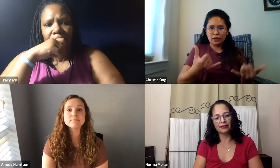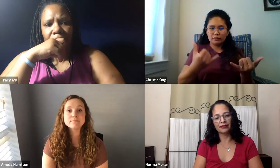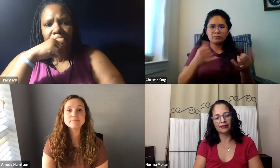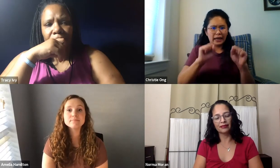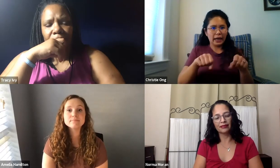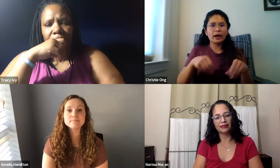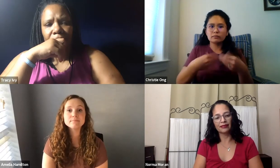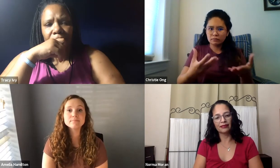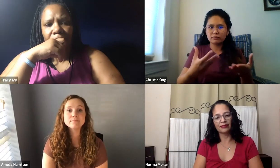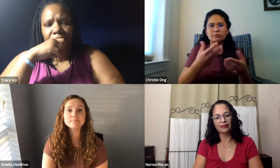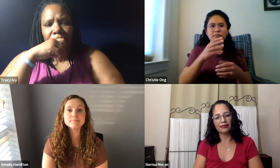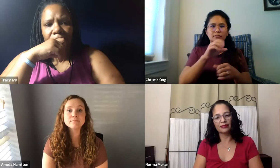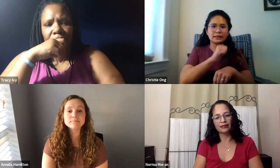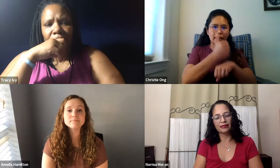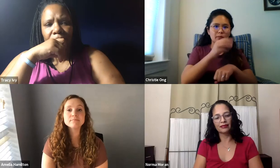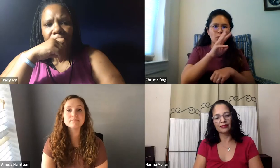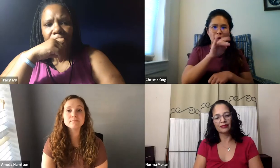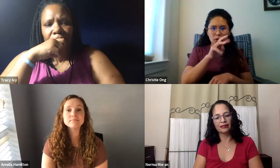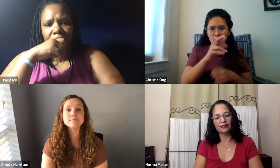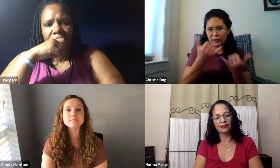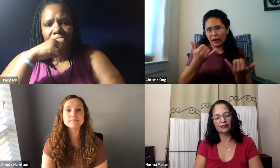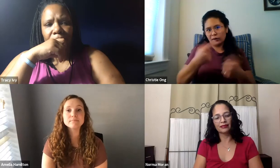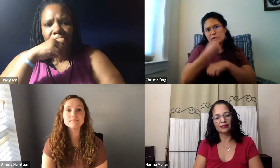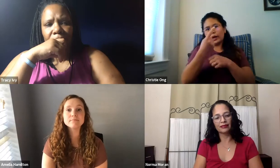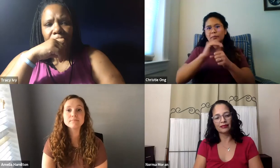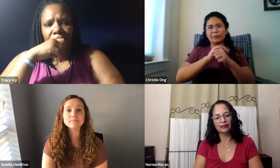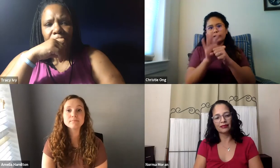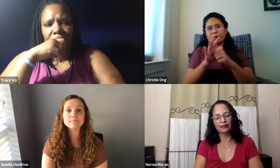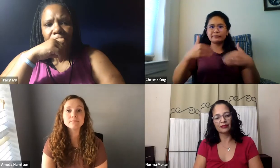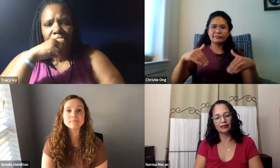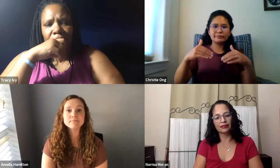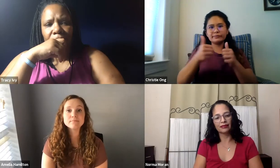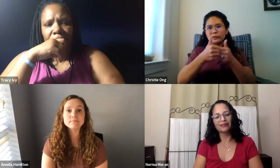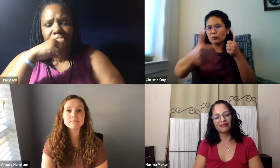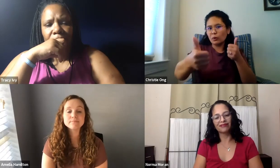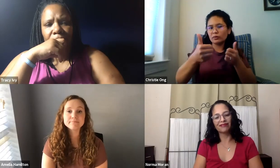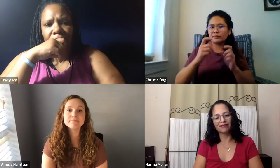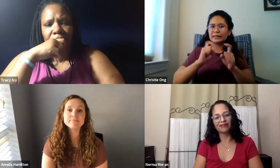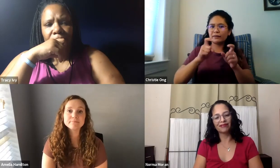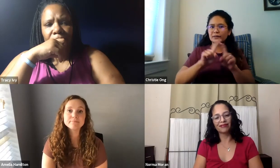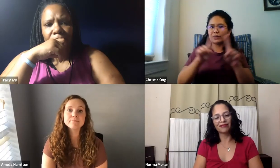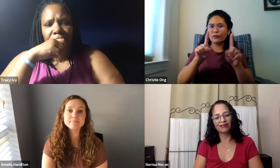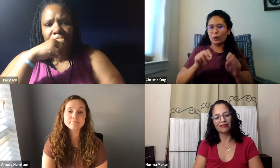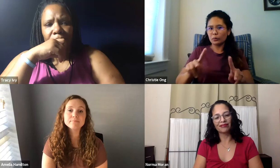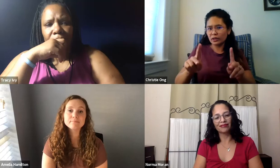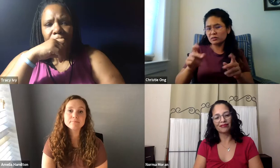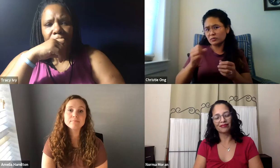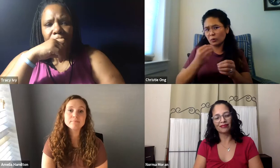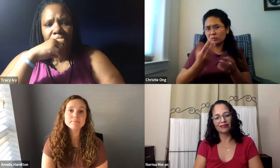a vast knowledge base and I think would be fantastic for you to share that now, especially now in terms of this pandemic. Everything is happening